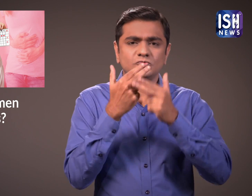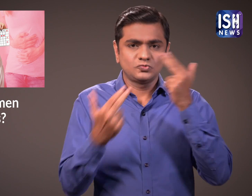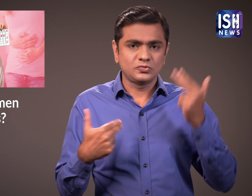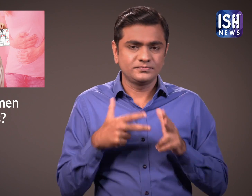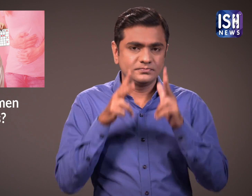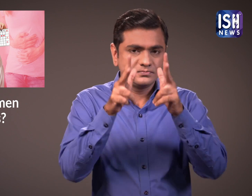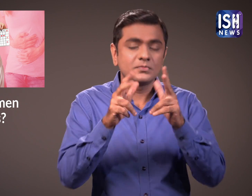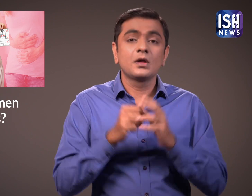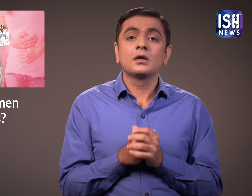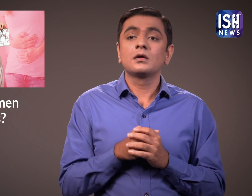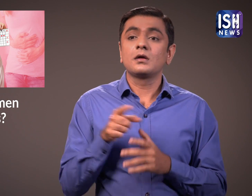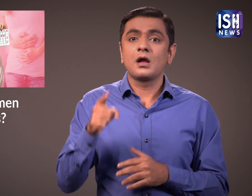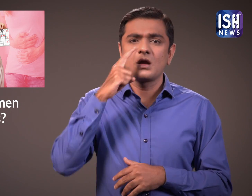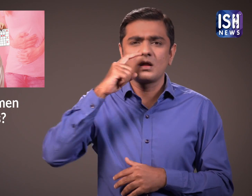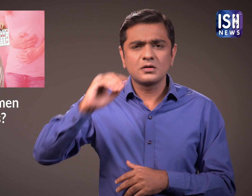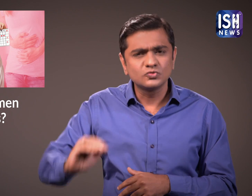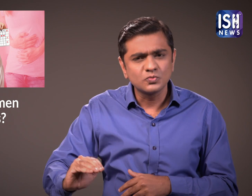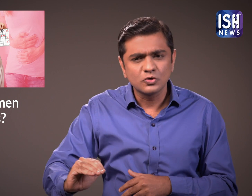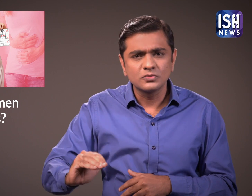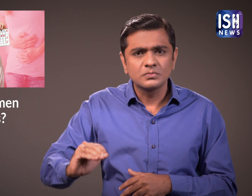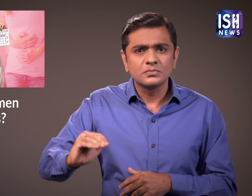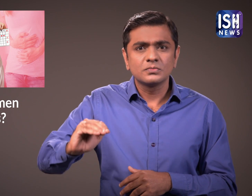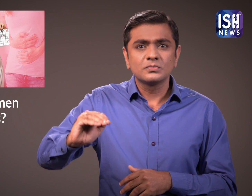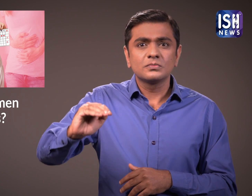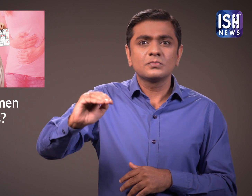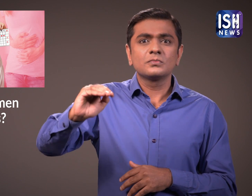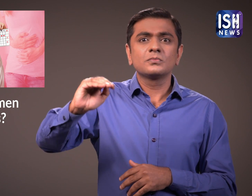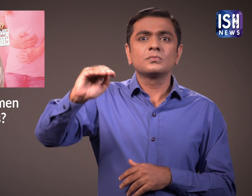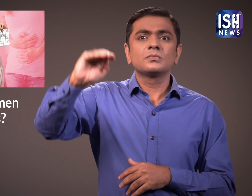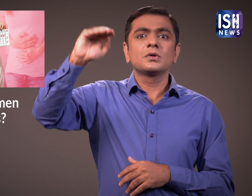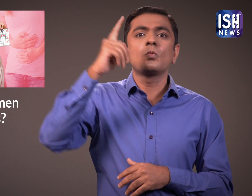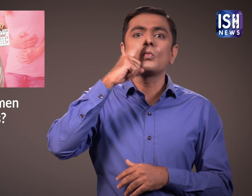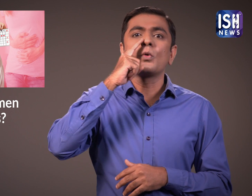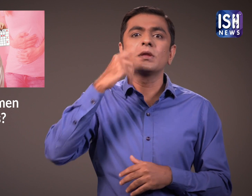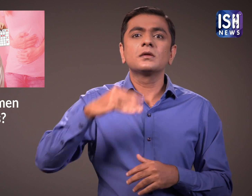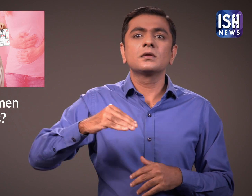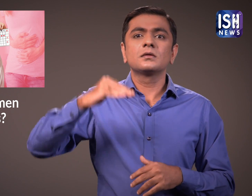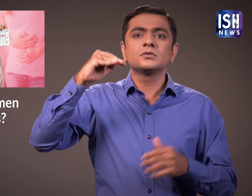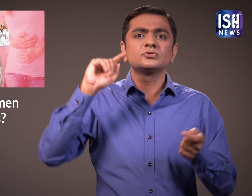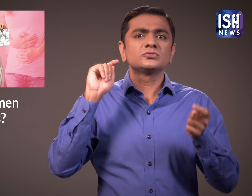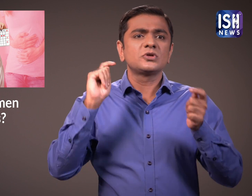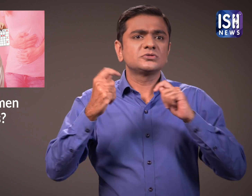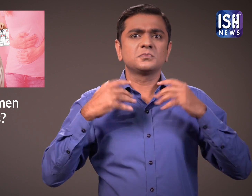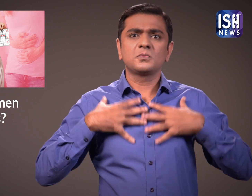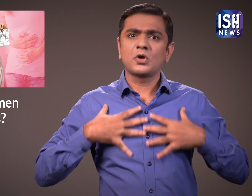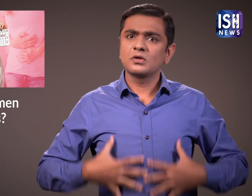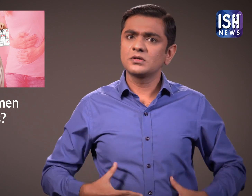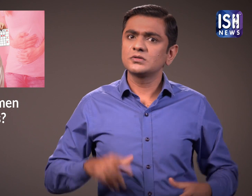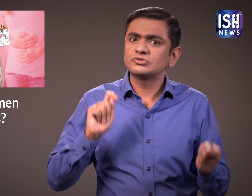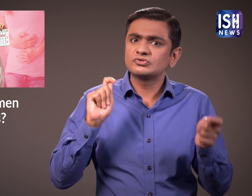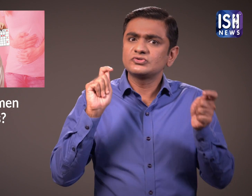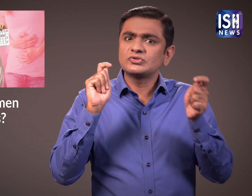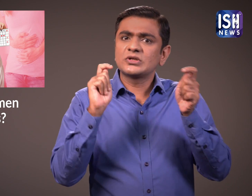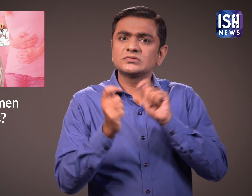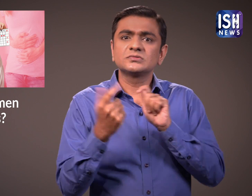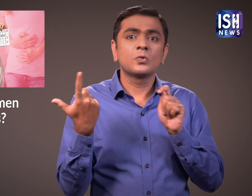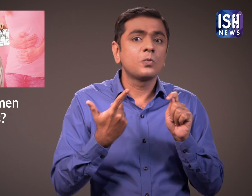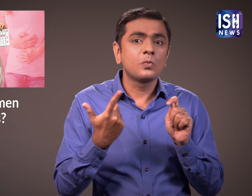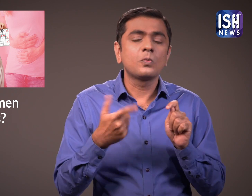Let me tell you about it. Once a female reaches puberty, her body changes and prepares her to have a baby.